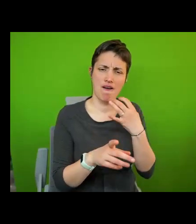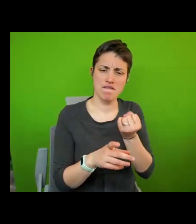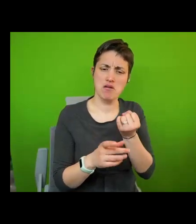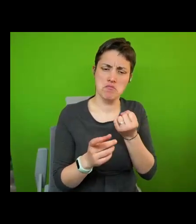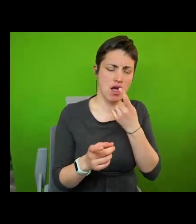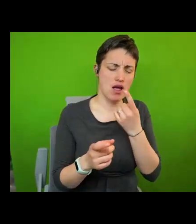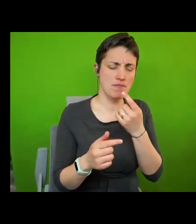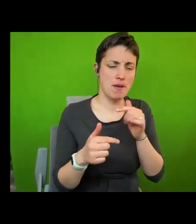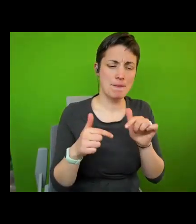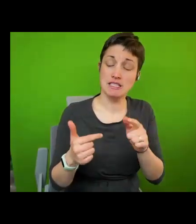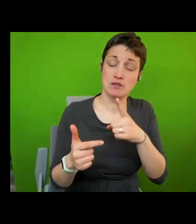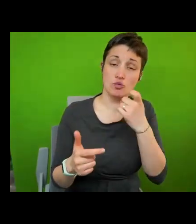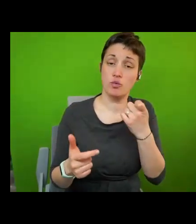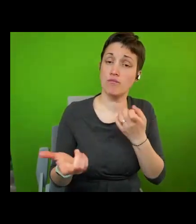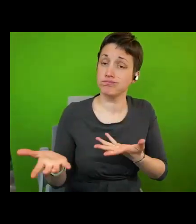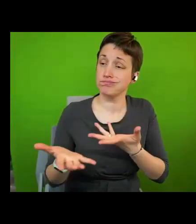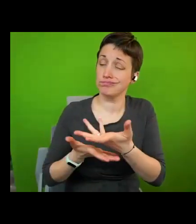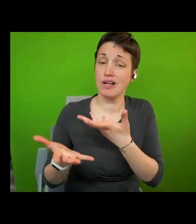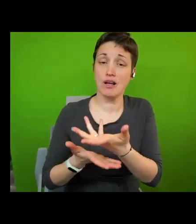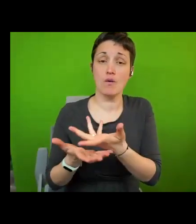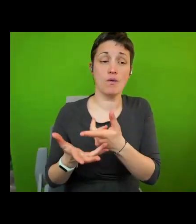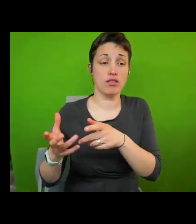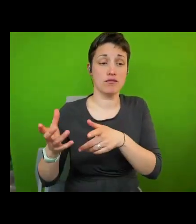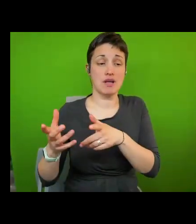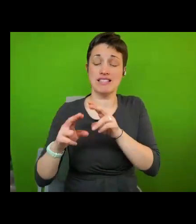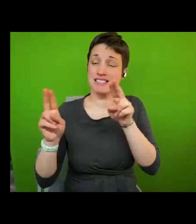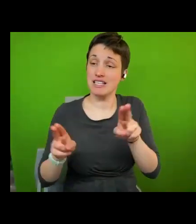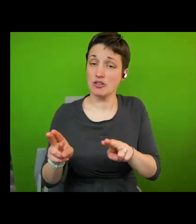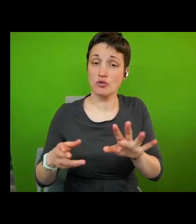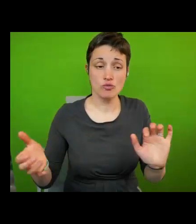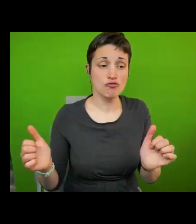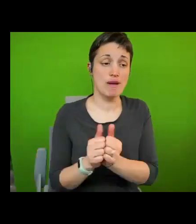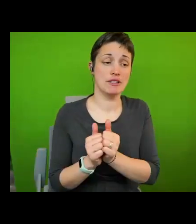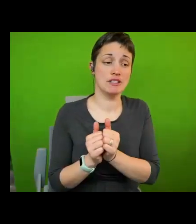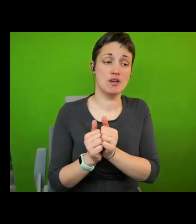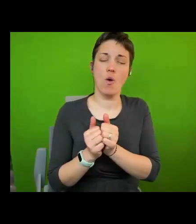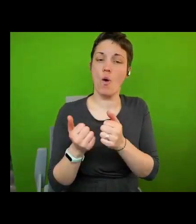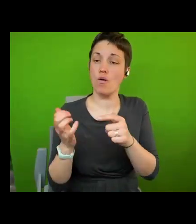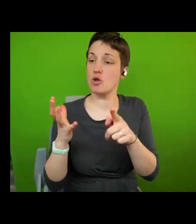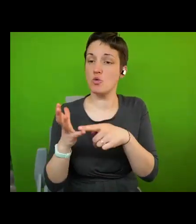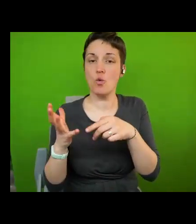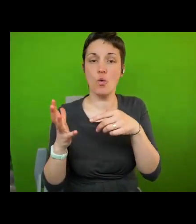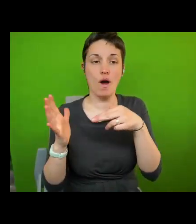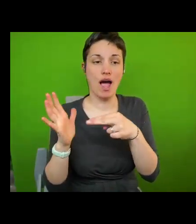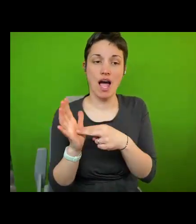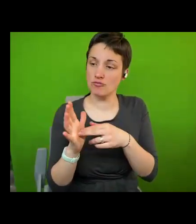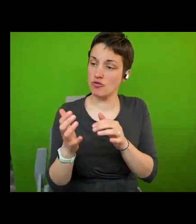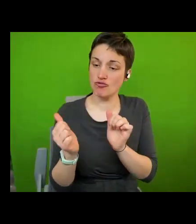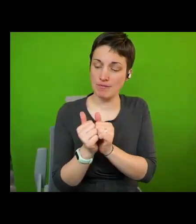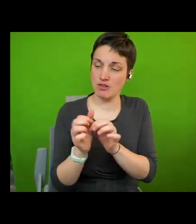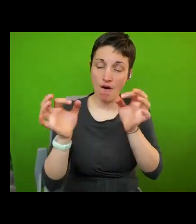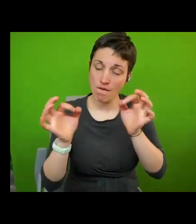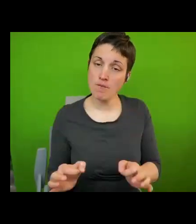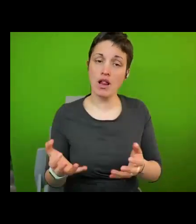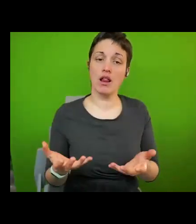or report to international body or to engage with u.n mechanisms formally and what does that mean